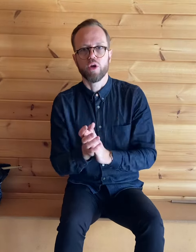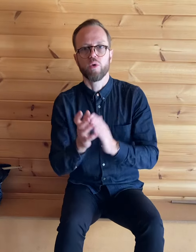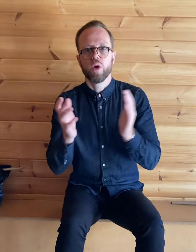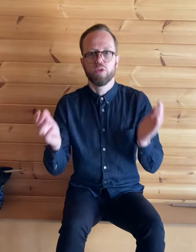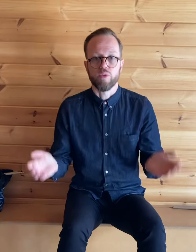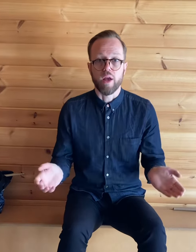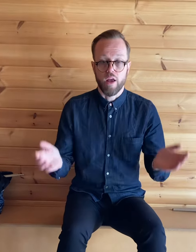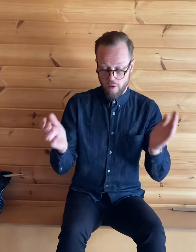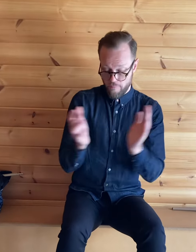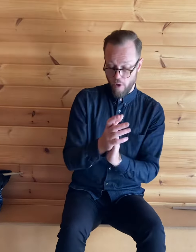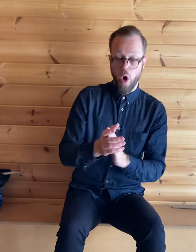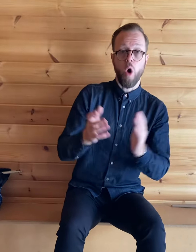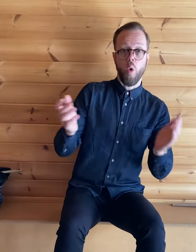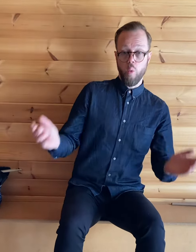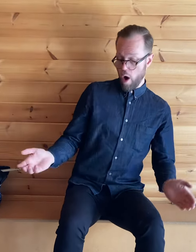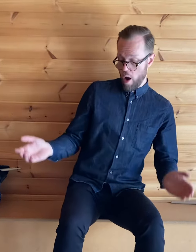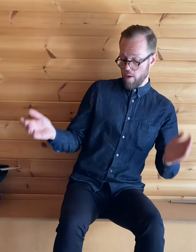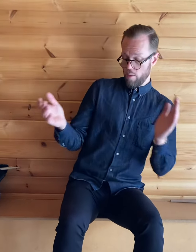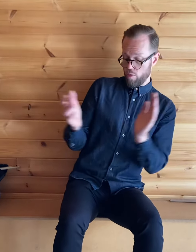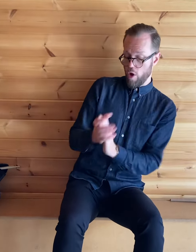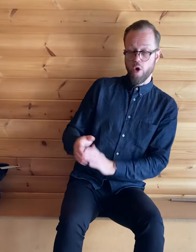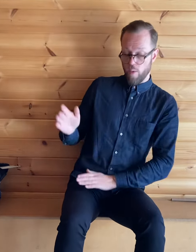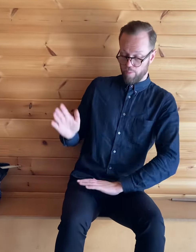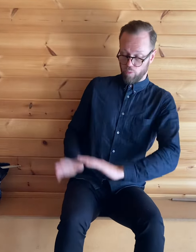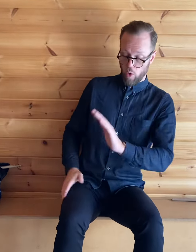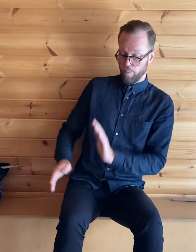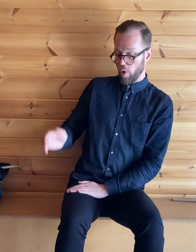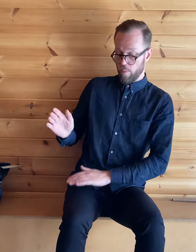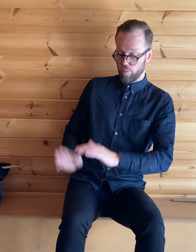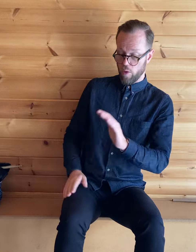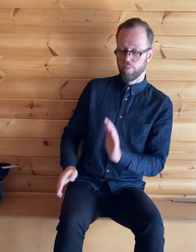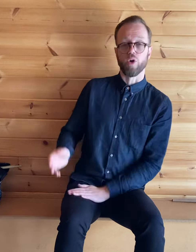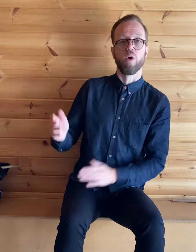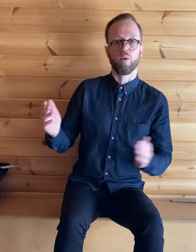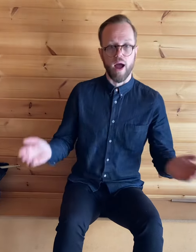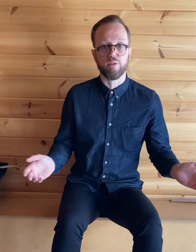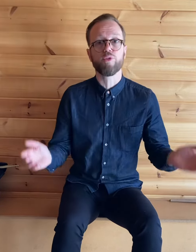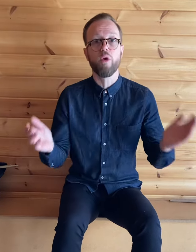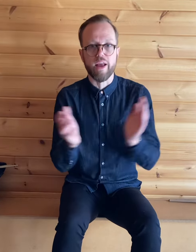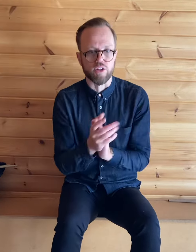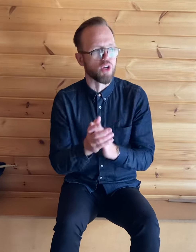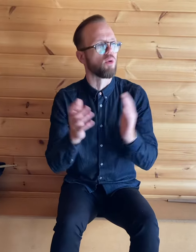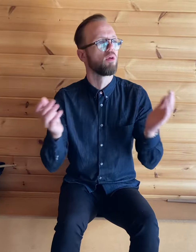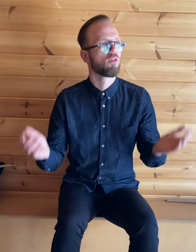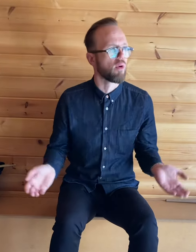three